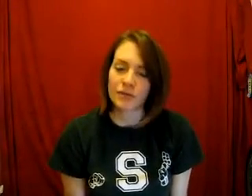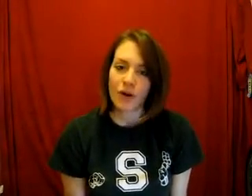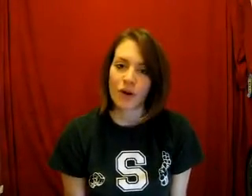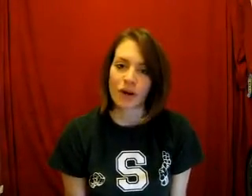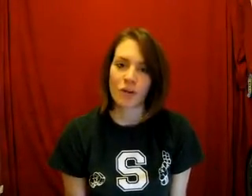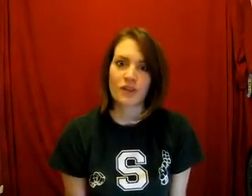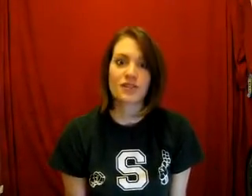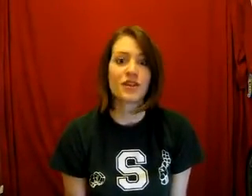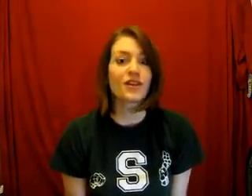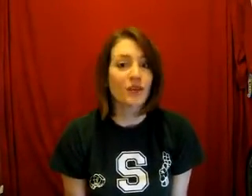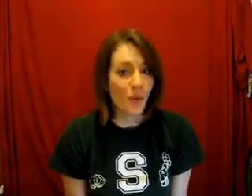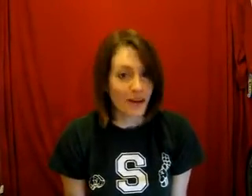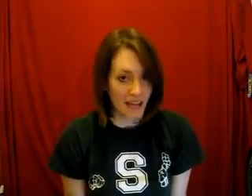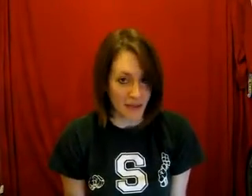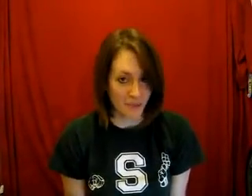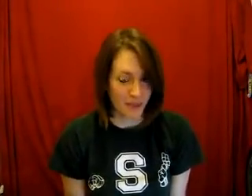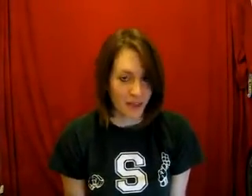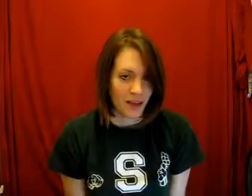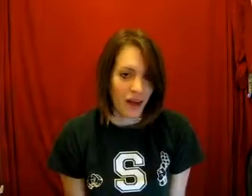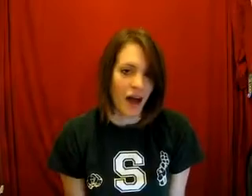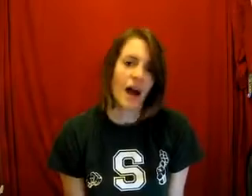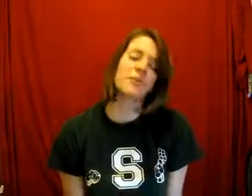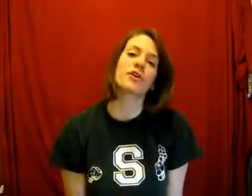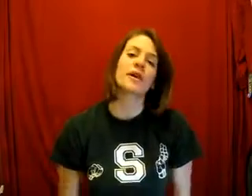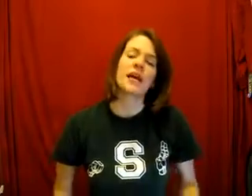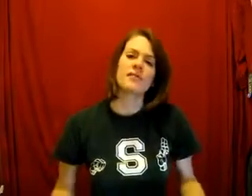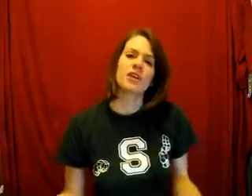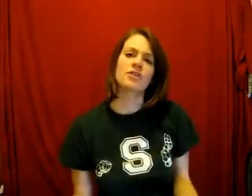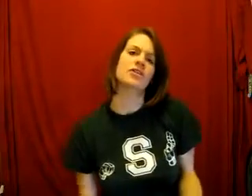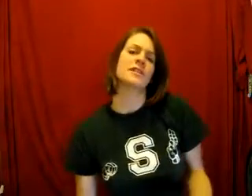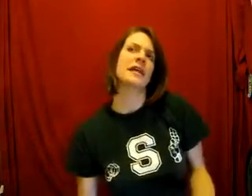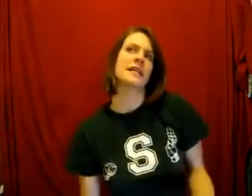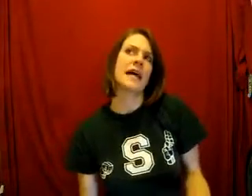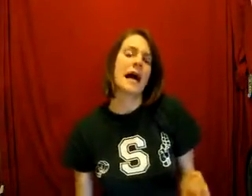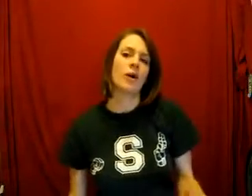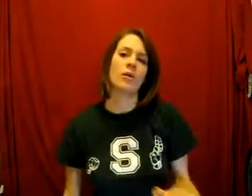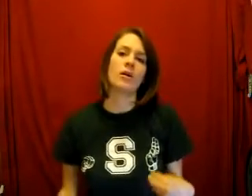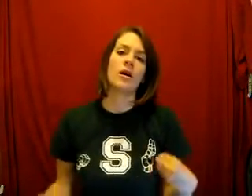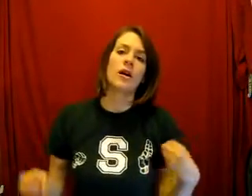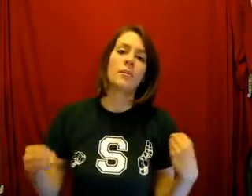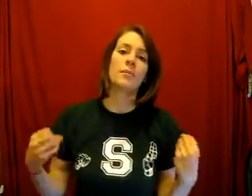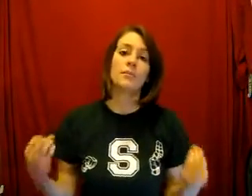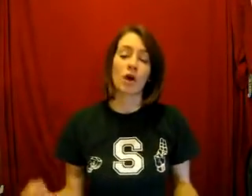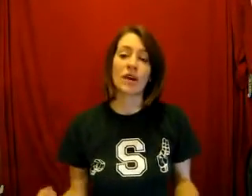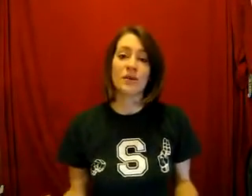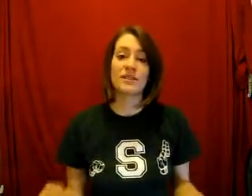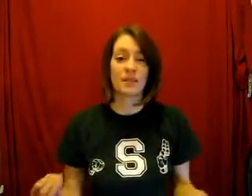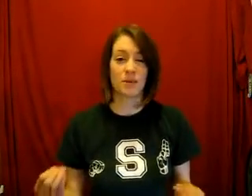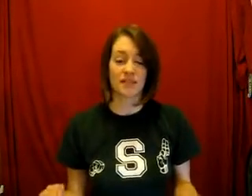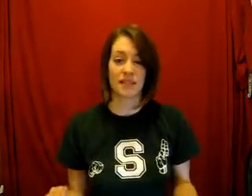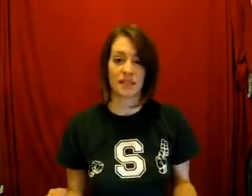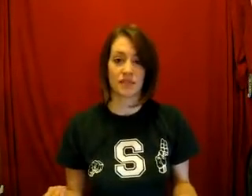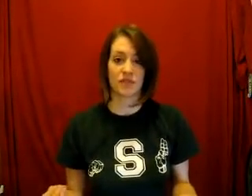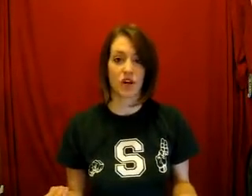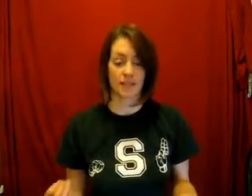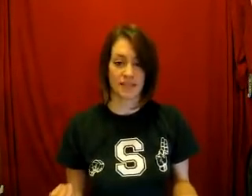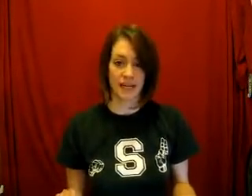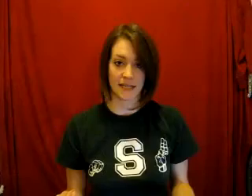or what's your name, you're going to have to understand how pronouns and possessives are signed.